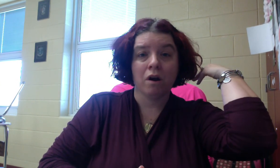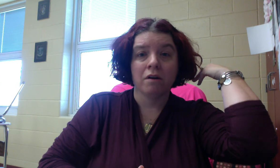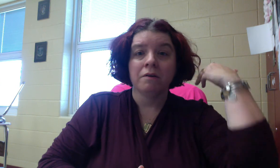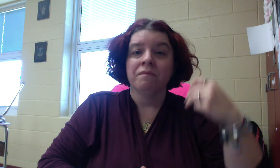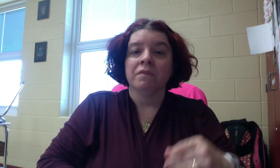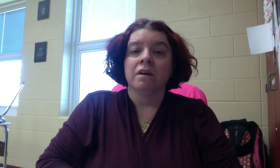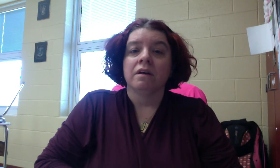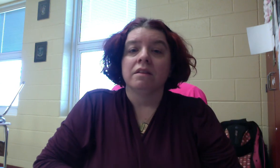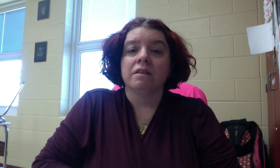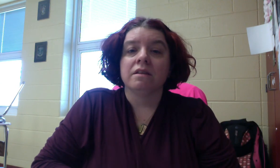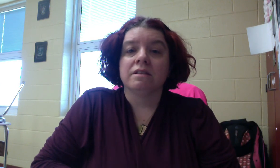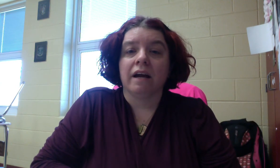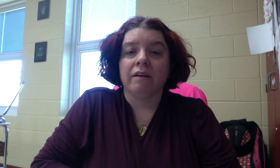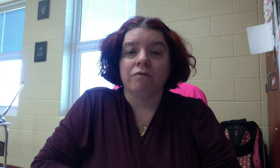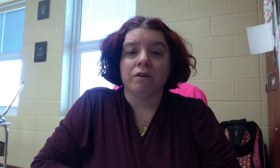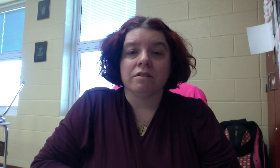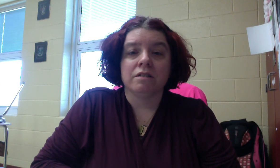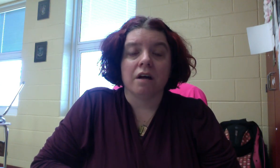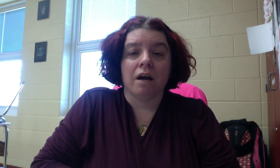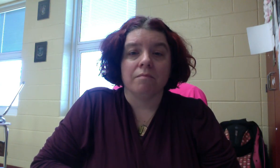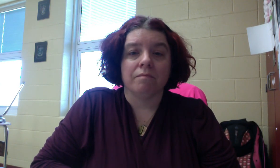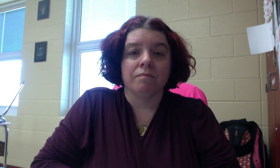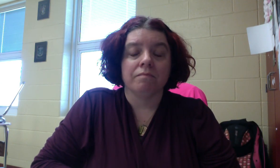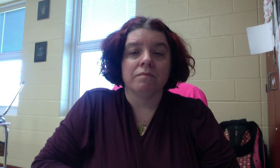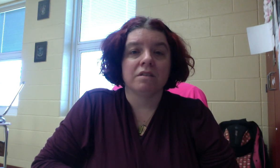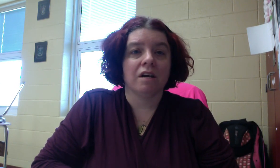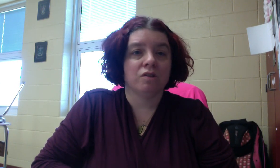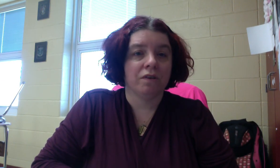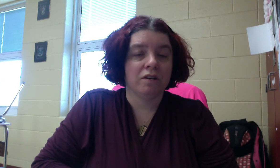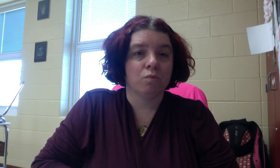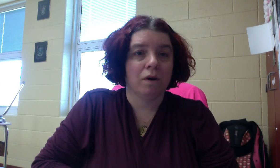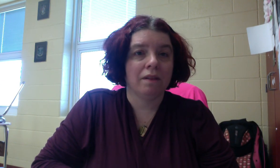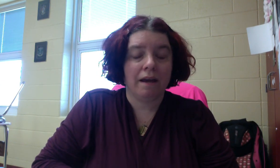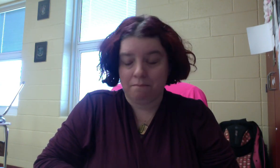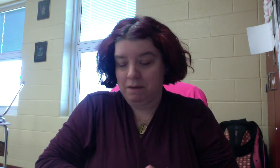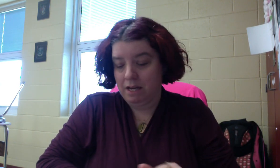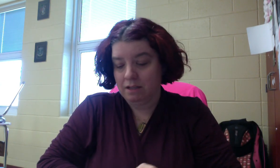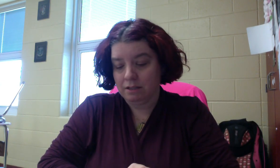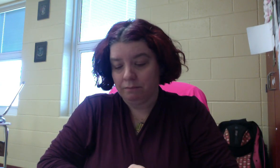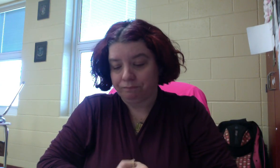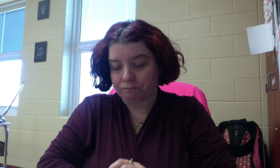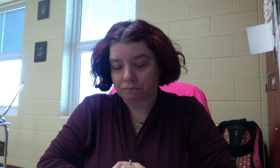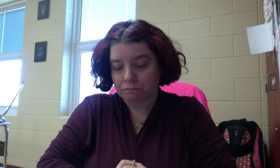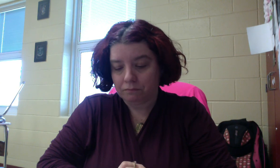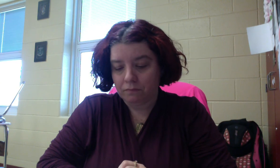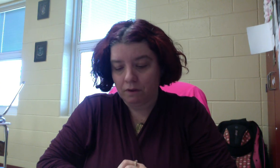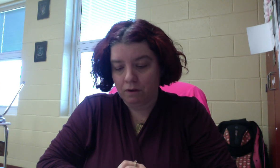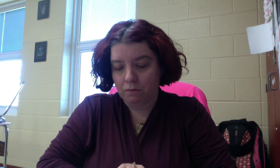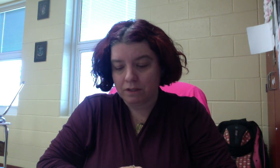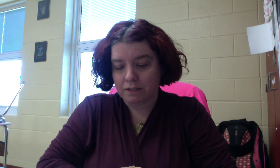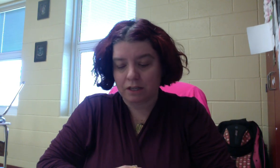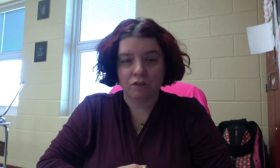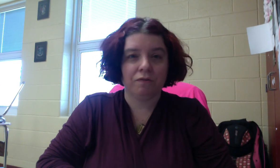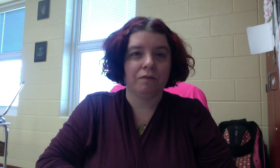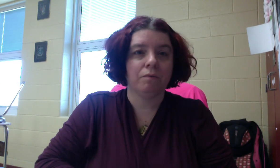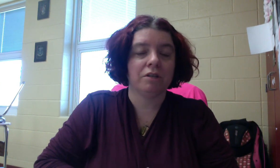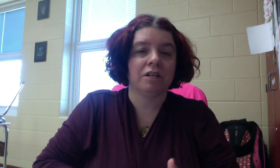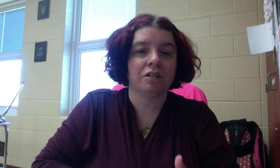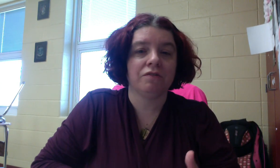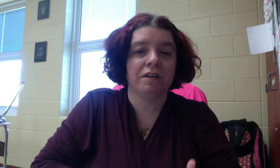the sign for touch finish, what that means. What touch, what touch finish